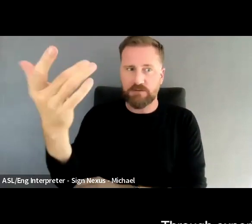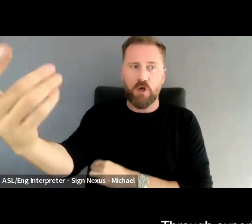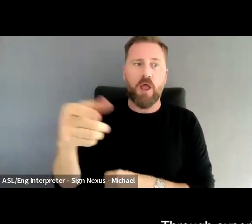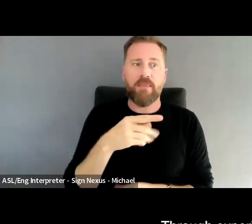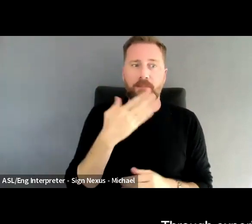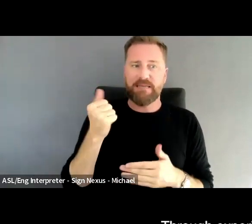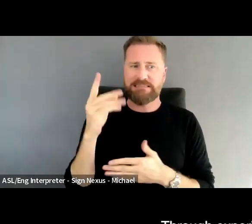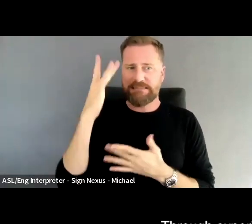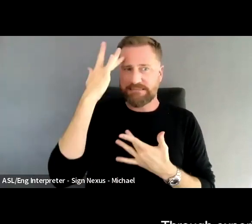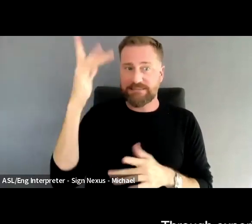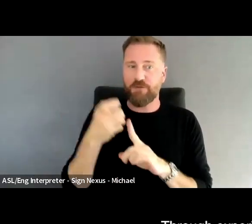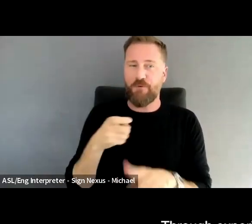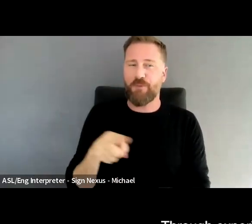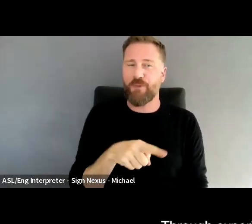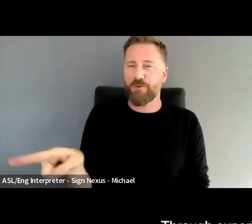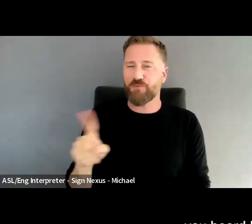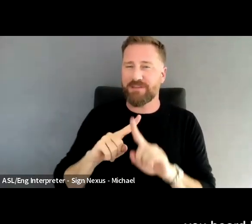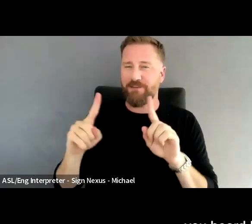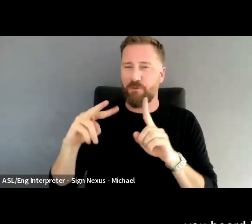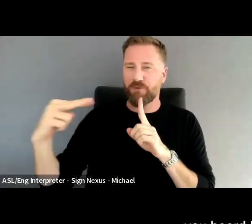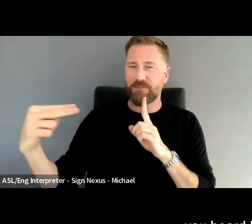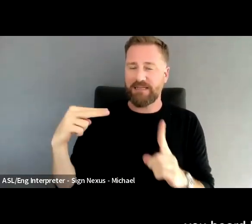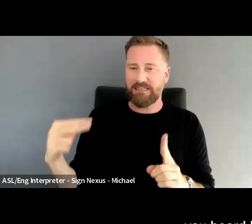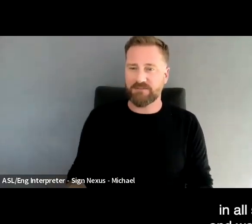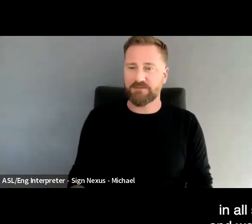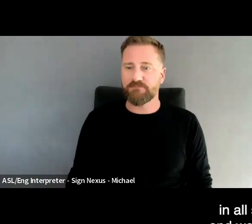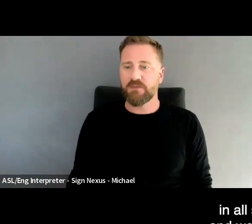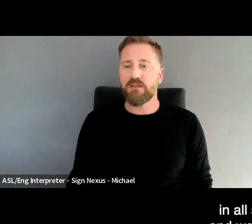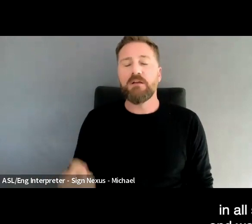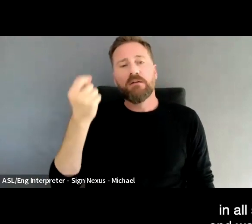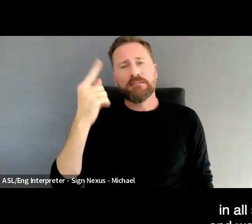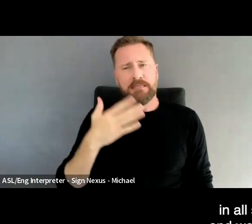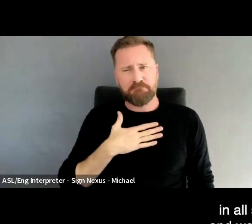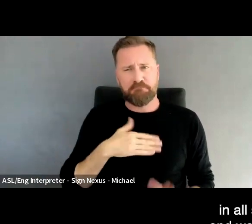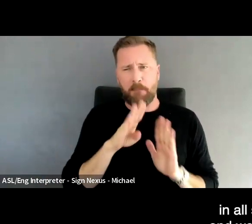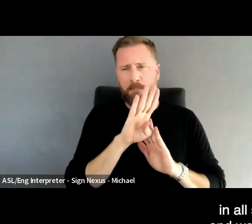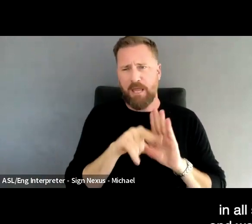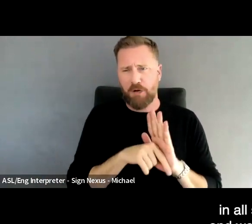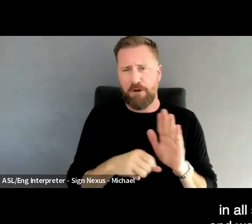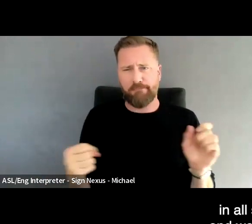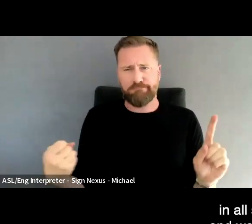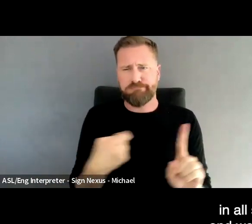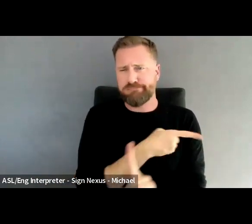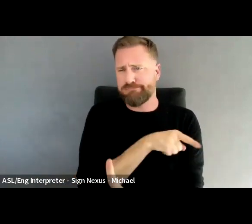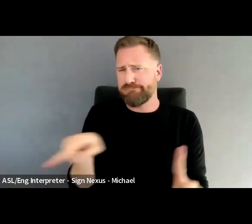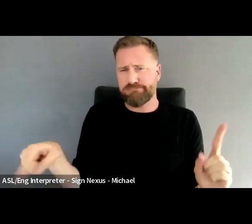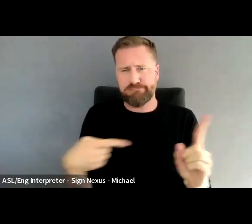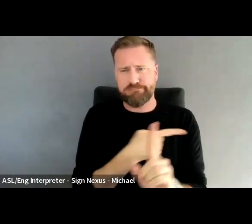Through experience, and you know I heard I had a background in all sorts of weird and wonderful places,